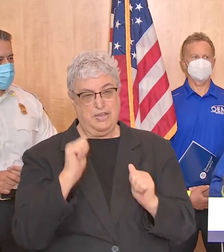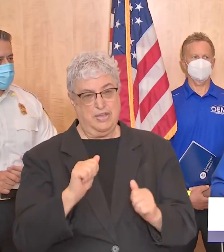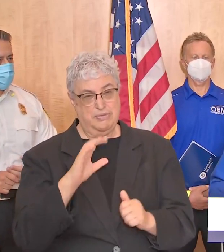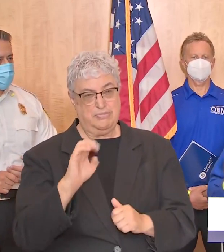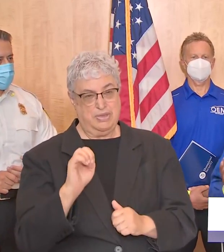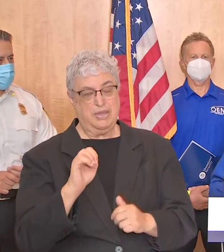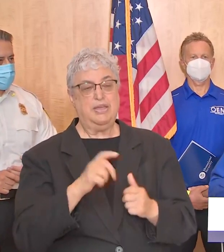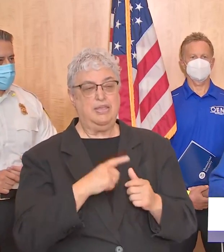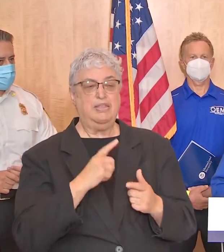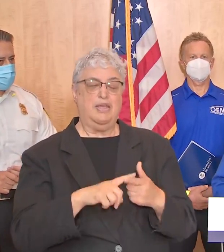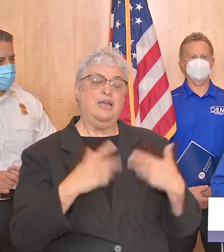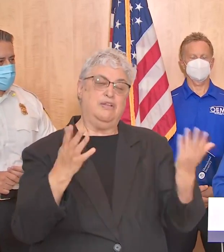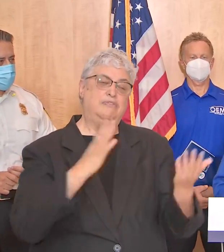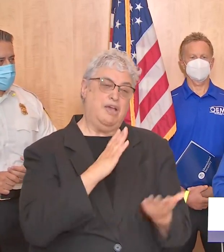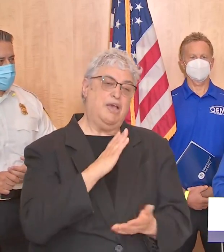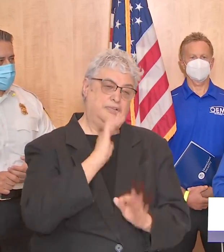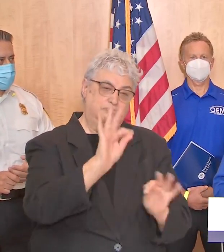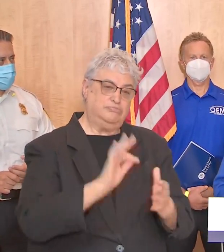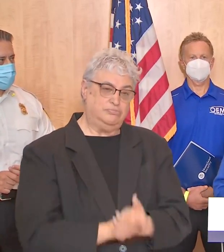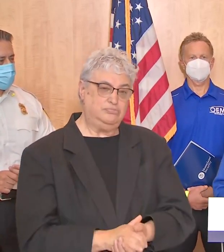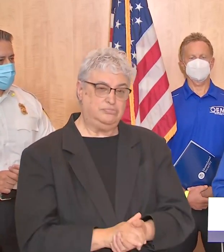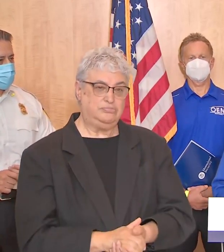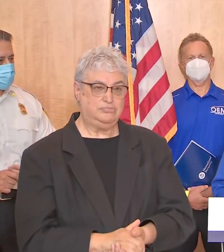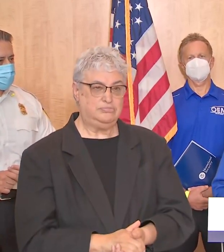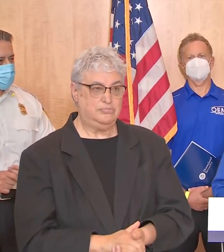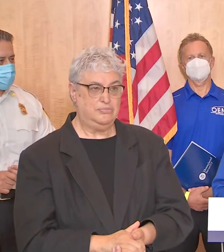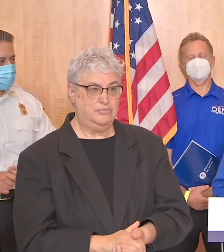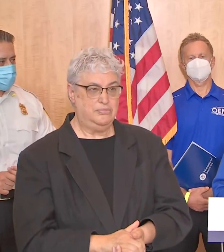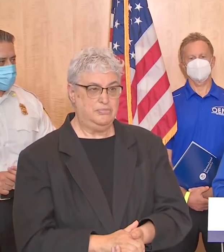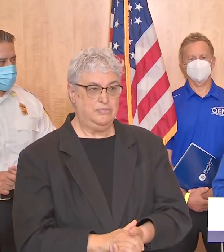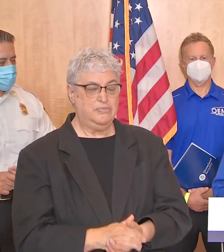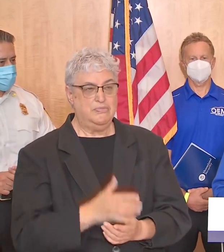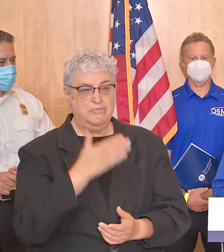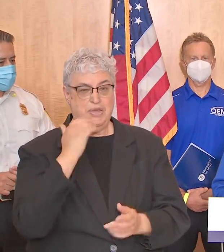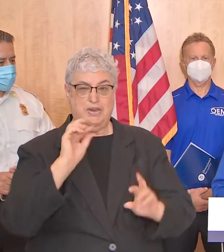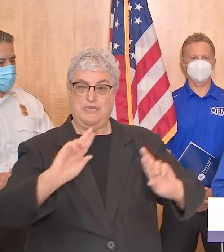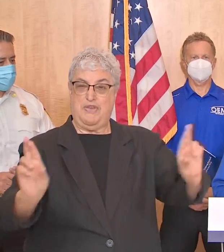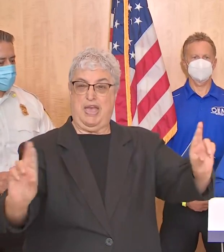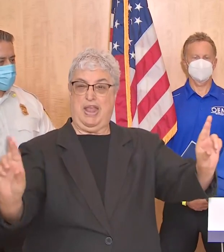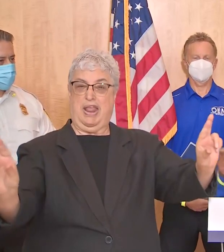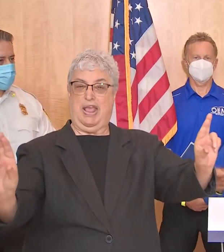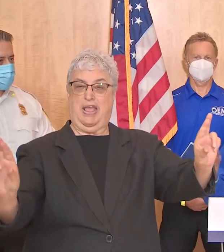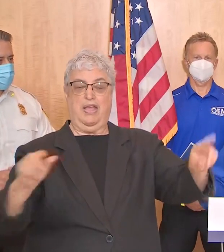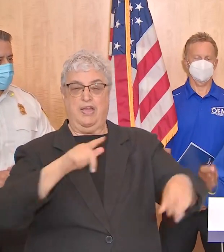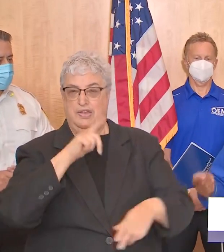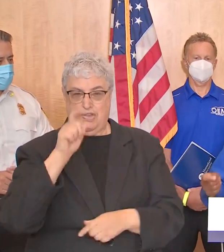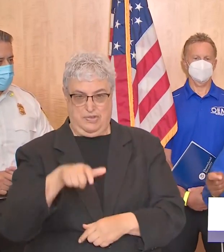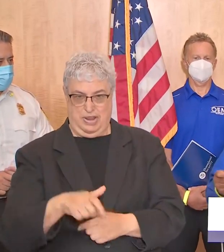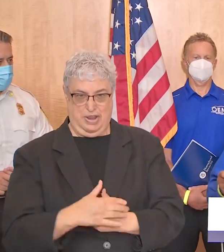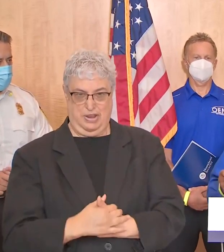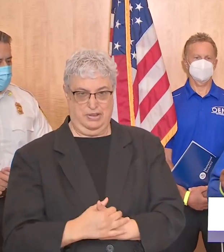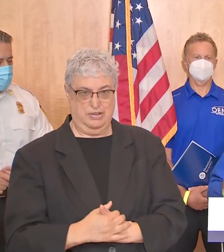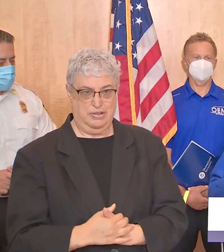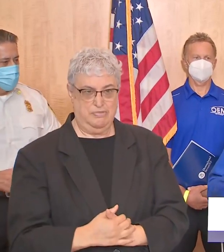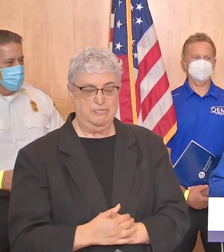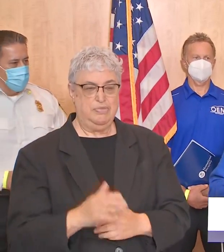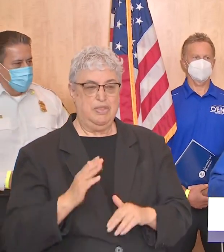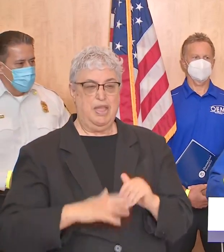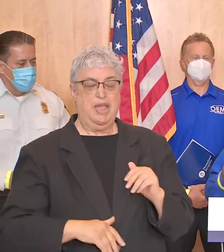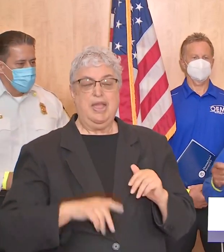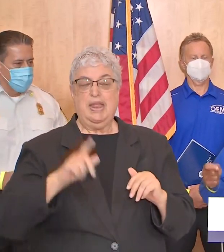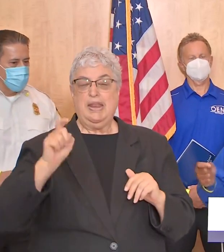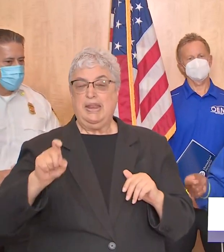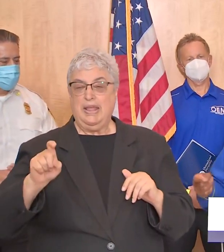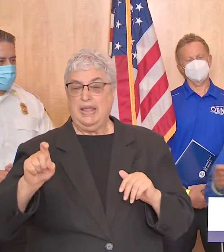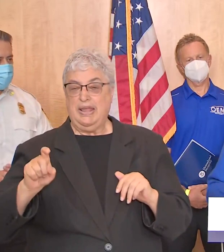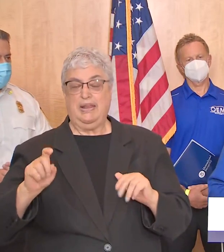be then that's a good thing that's a good thing so better to be prepared and not need the preparation than to need it